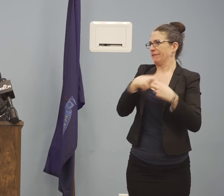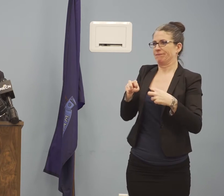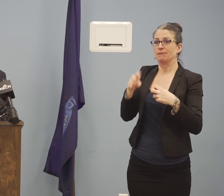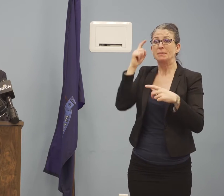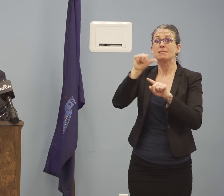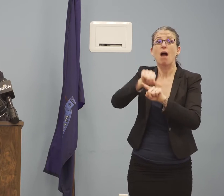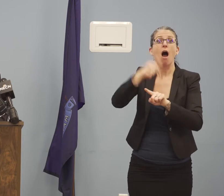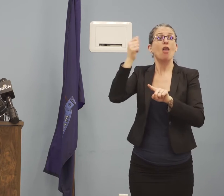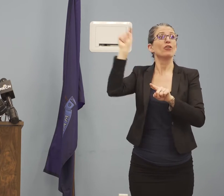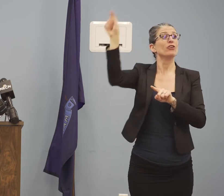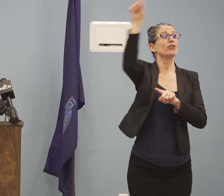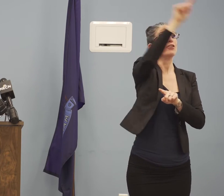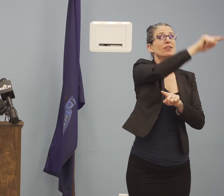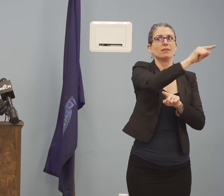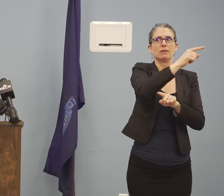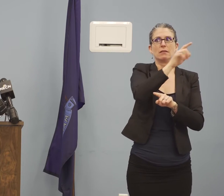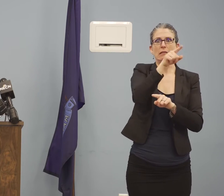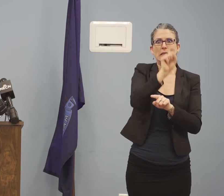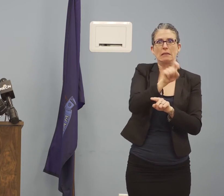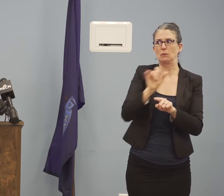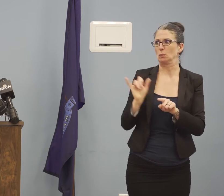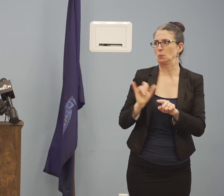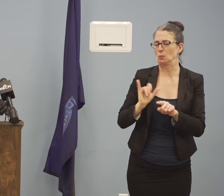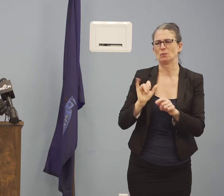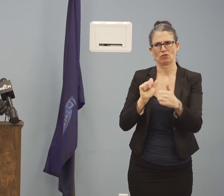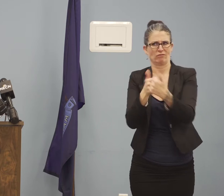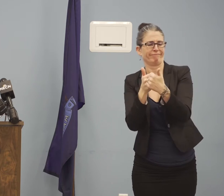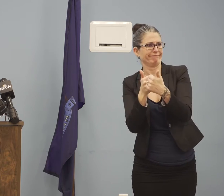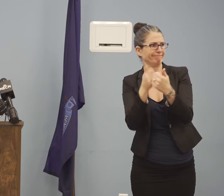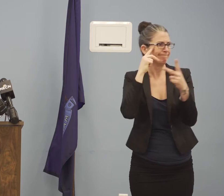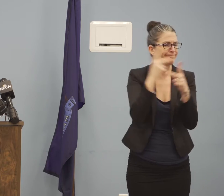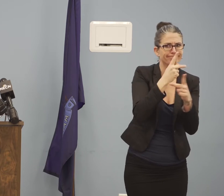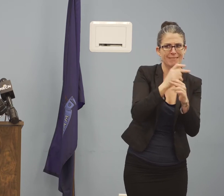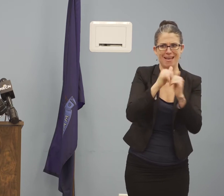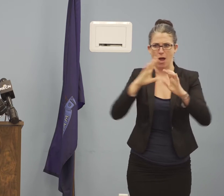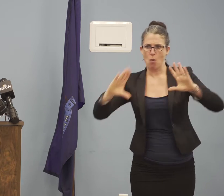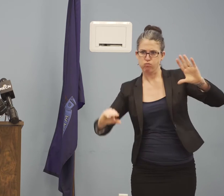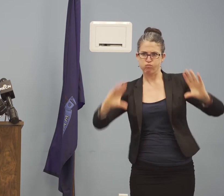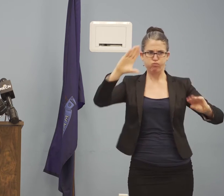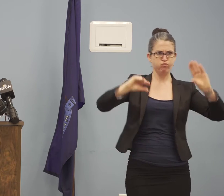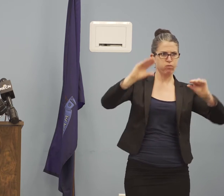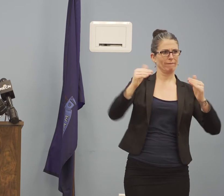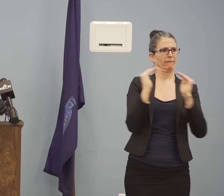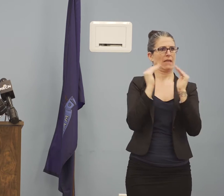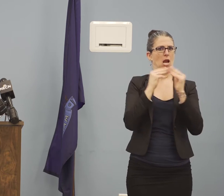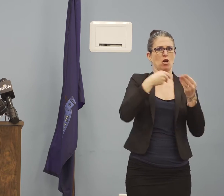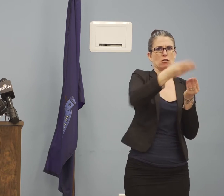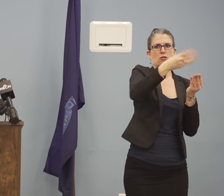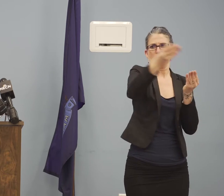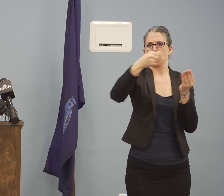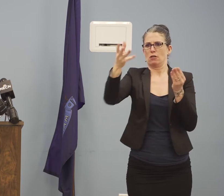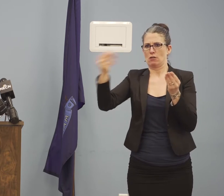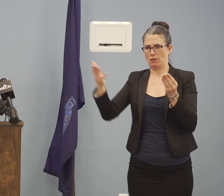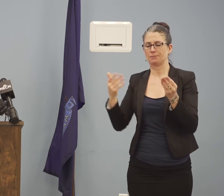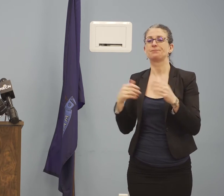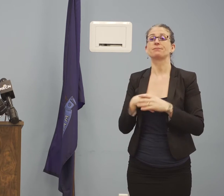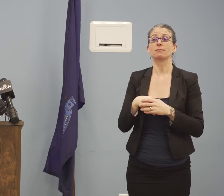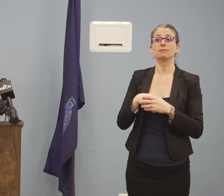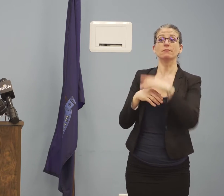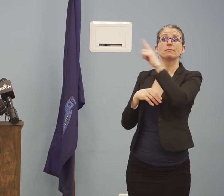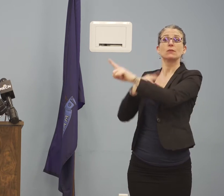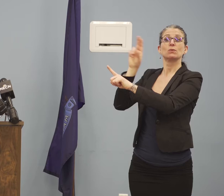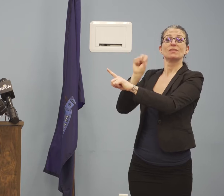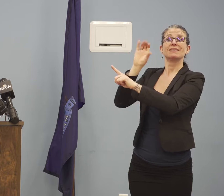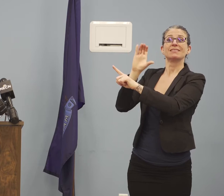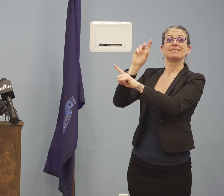We at the Maine CDC, working with the administration overall, have been doing a few things to try to beef up the